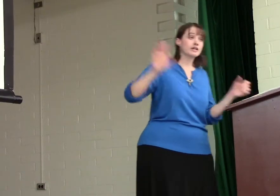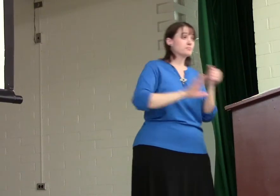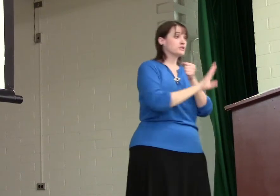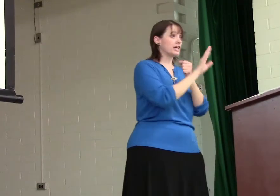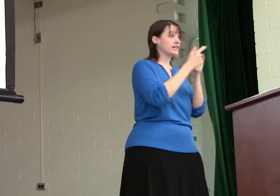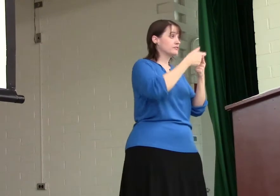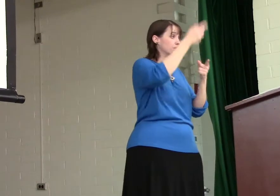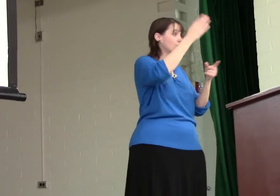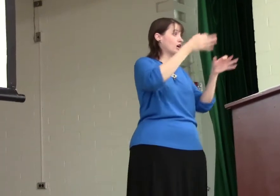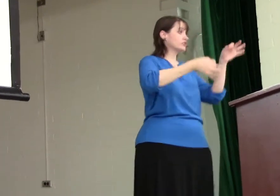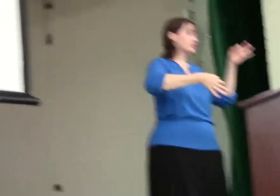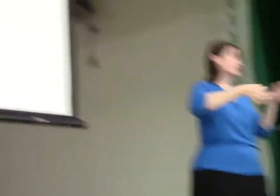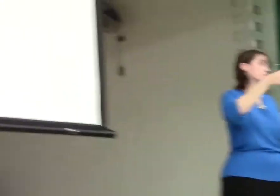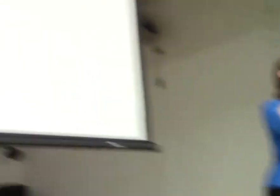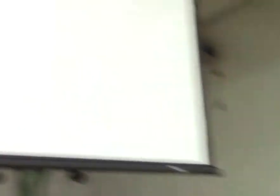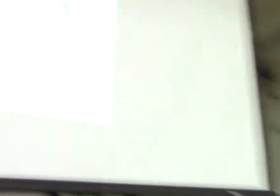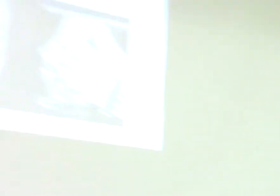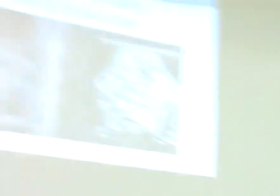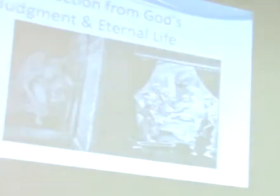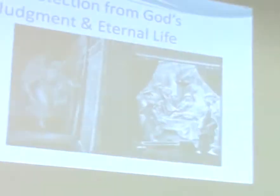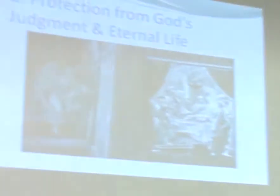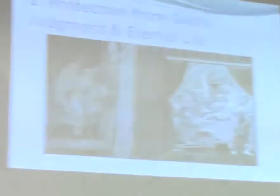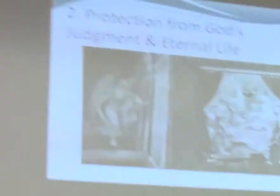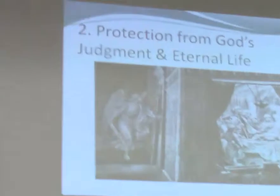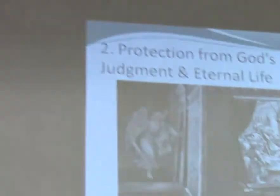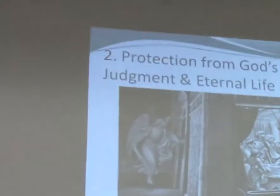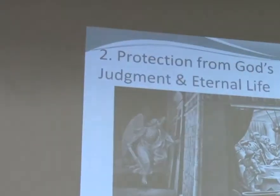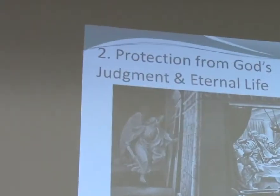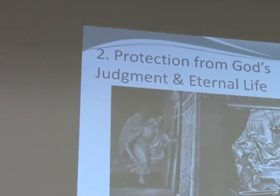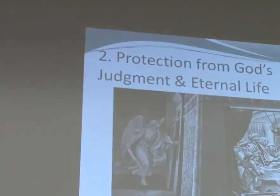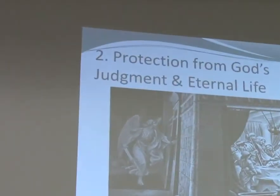It's protection from God's judgment. And it's eternal life.